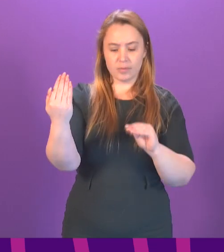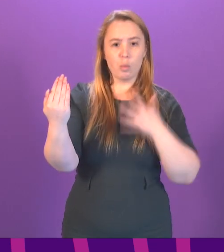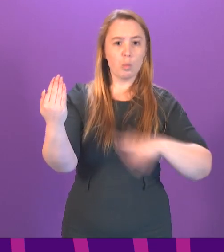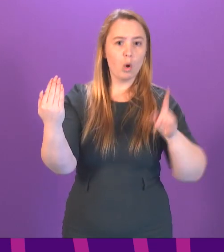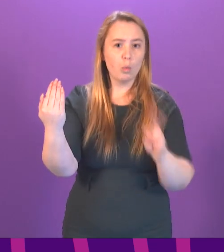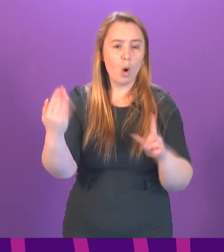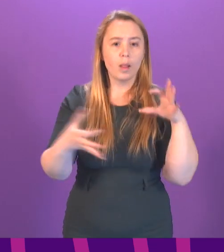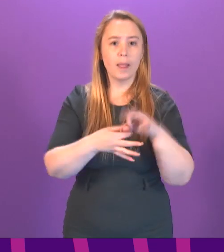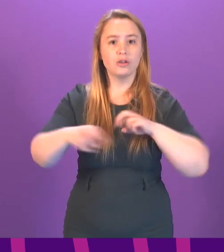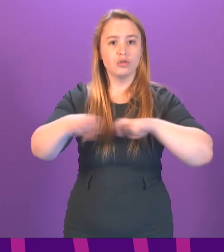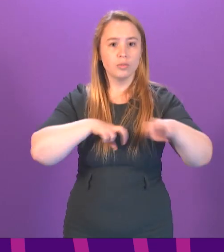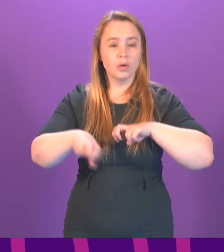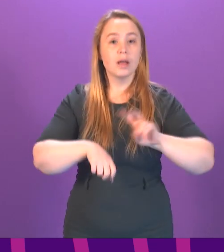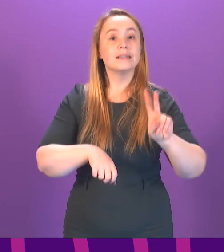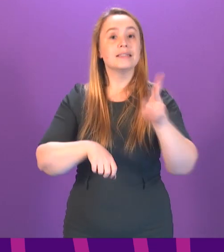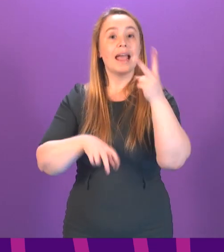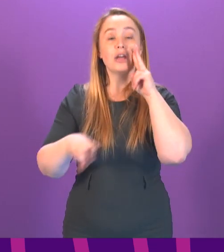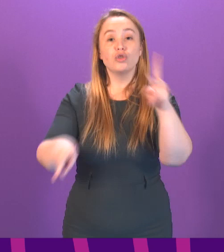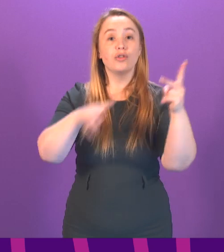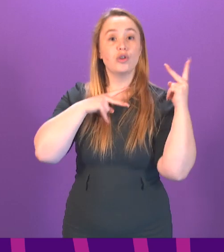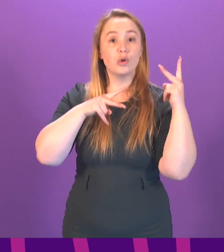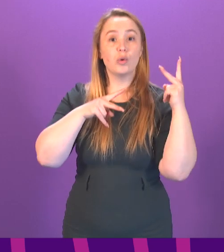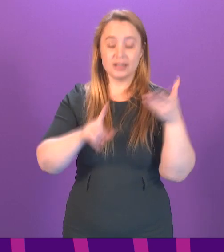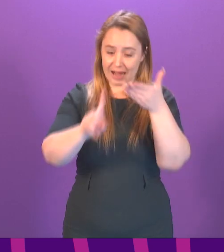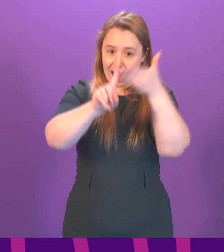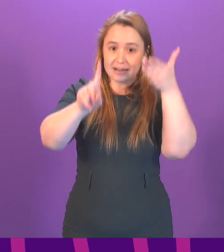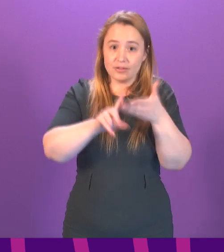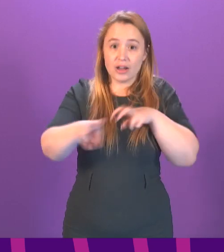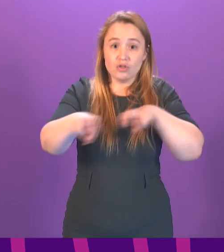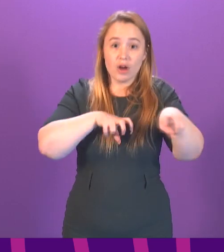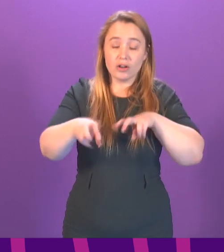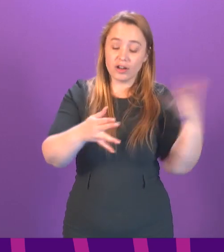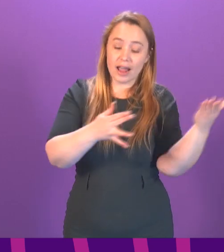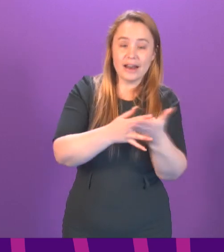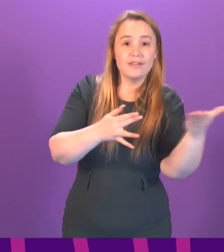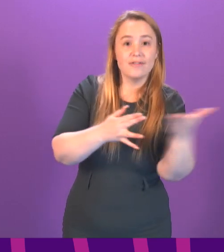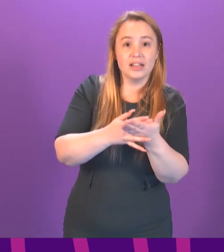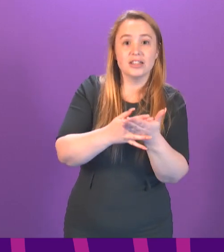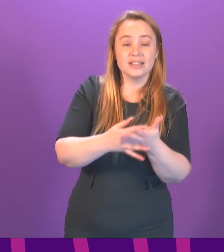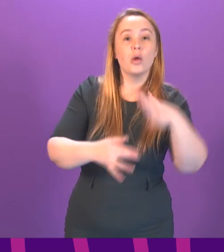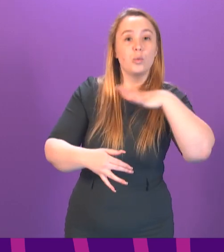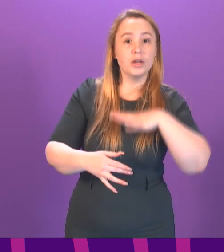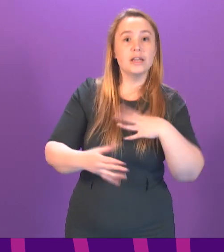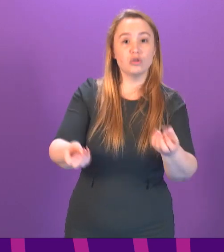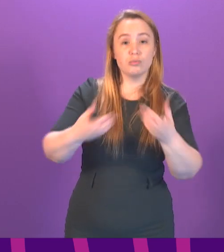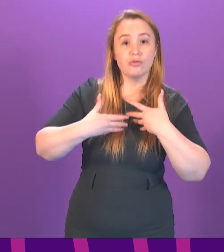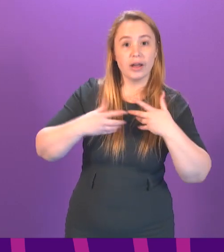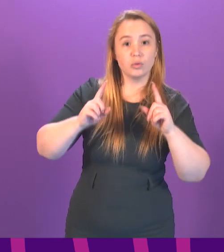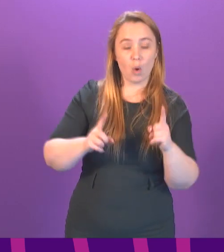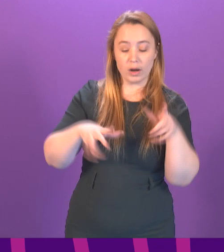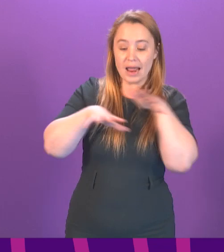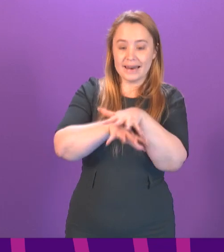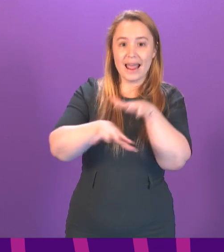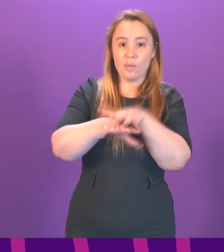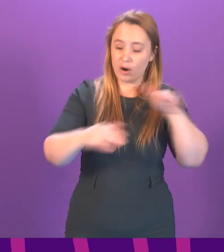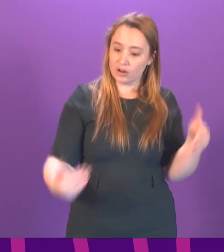The second Strategic Transport Projects Review is currently identifying the strategic transport interventions required to provide us with a network